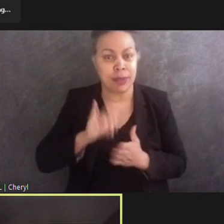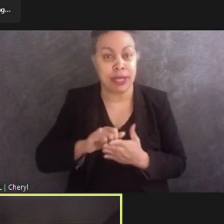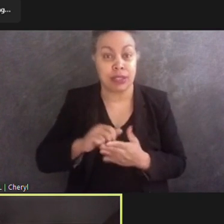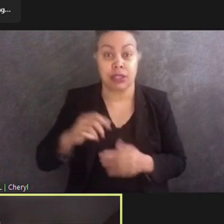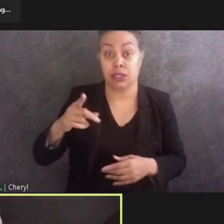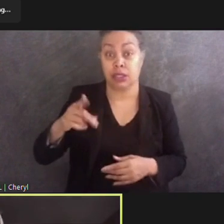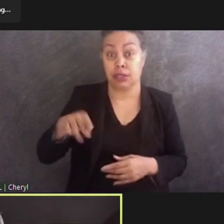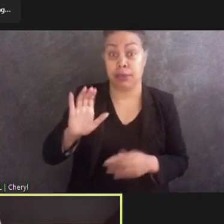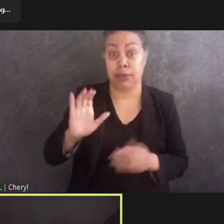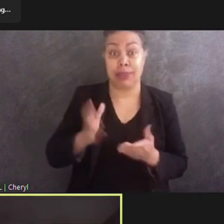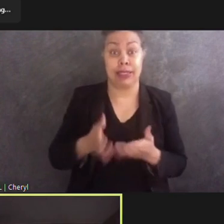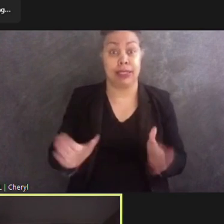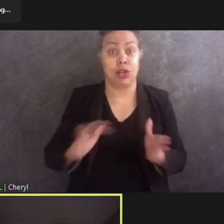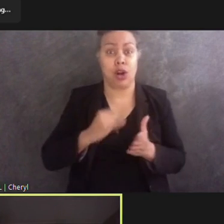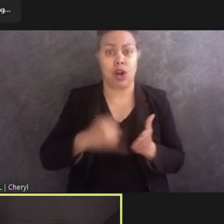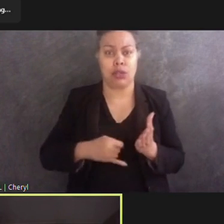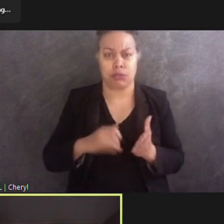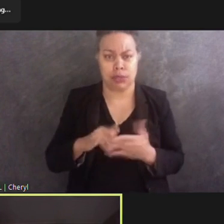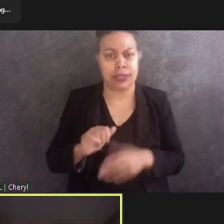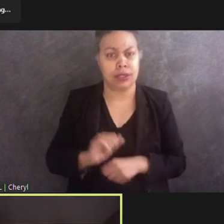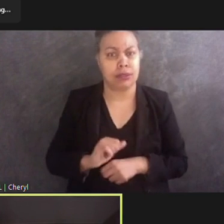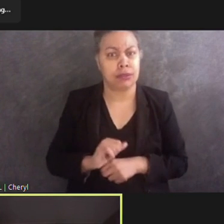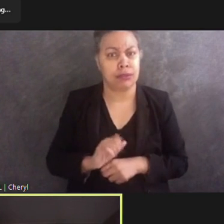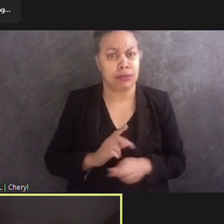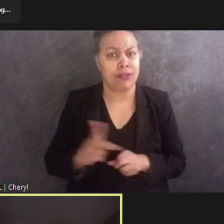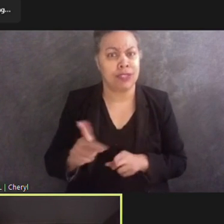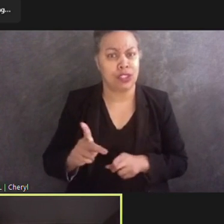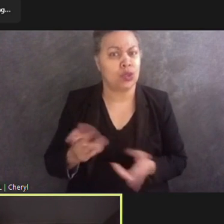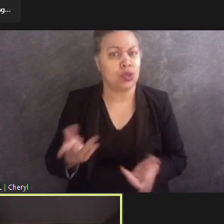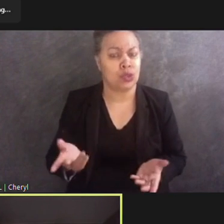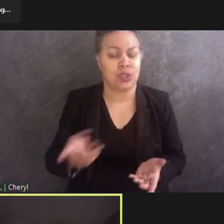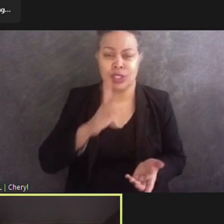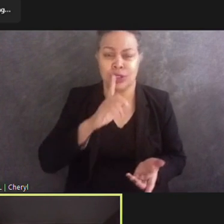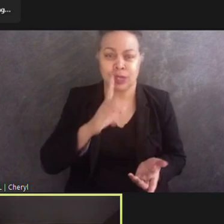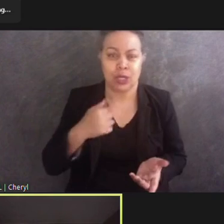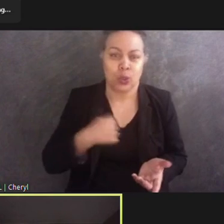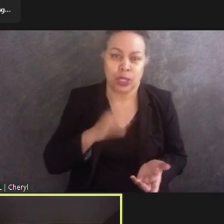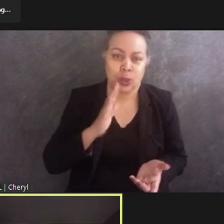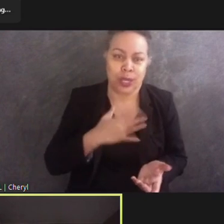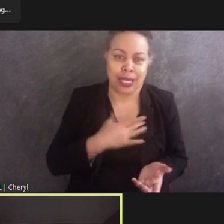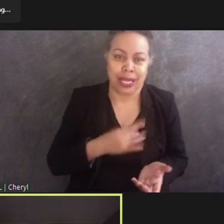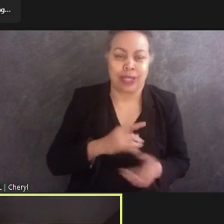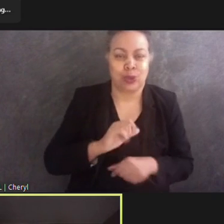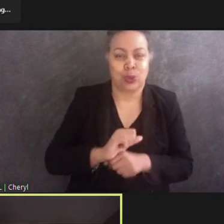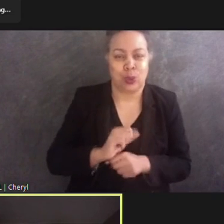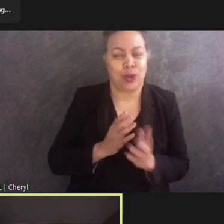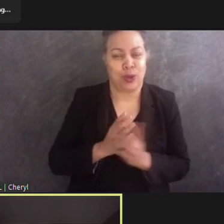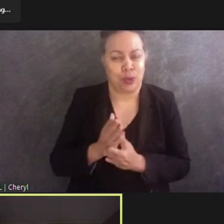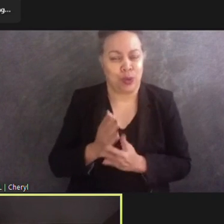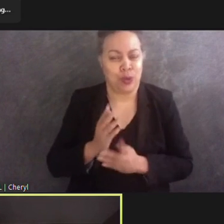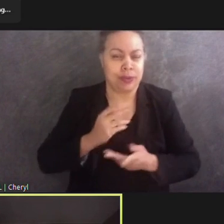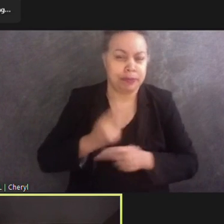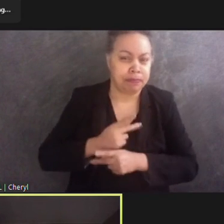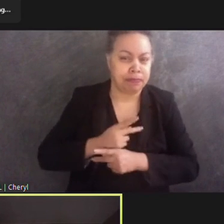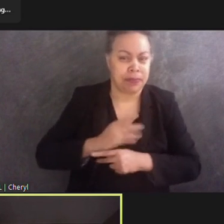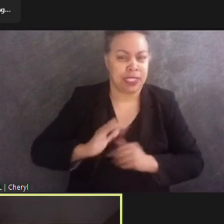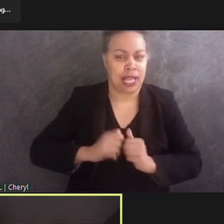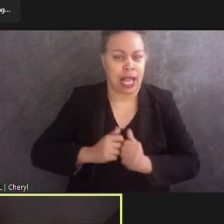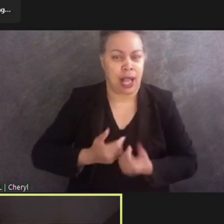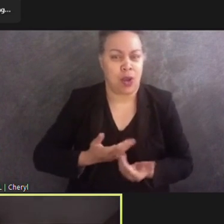profession. And so we would absolutely like to work through how to